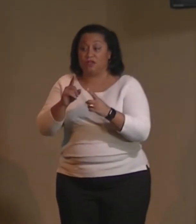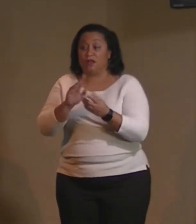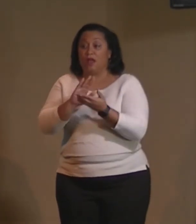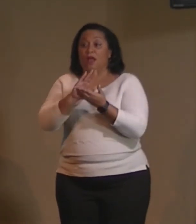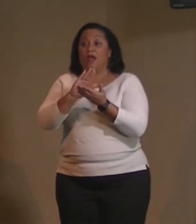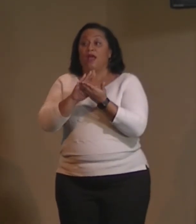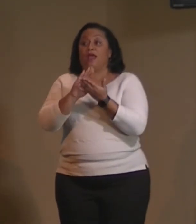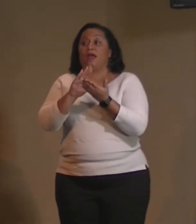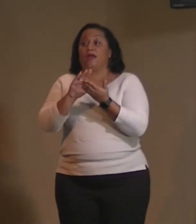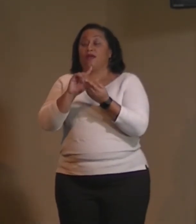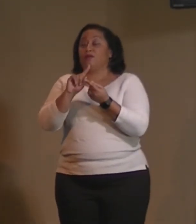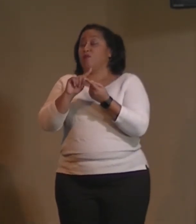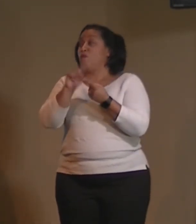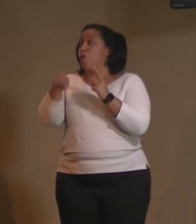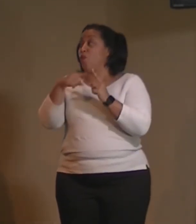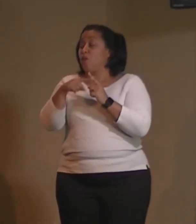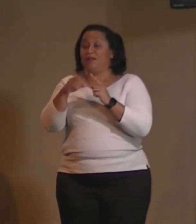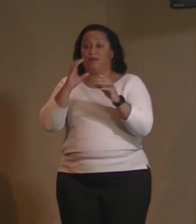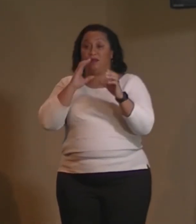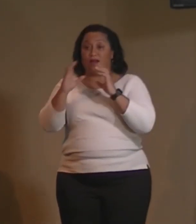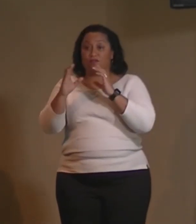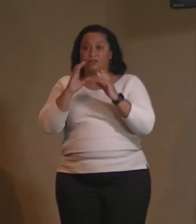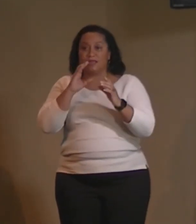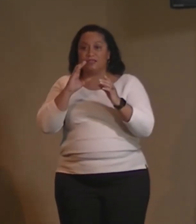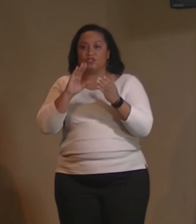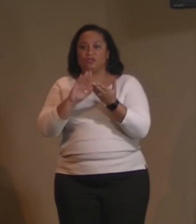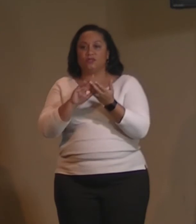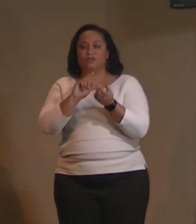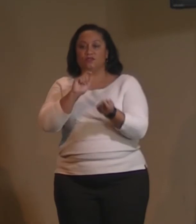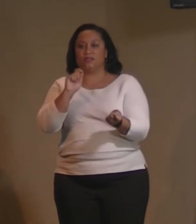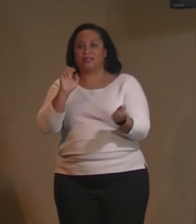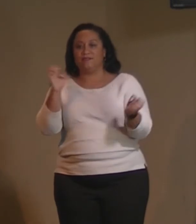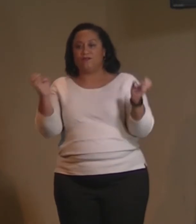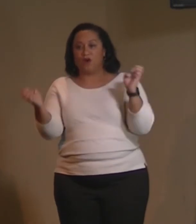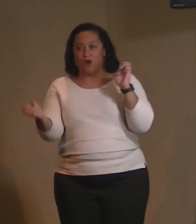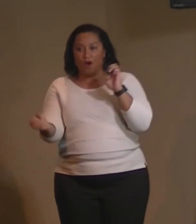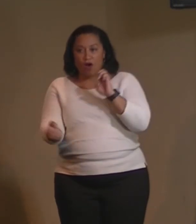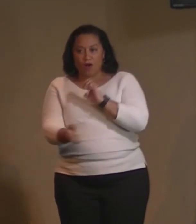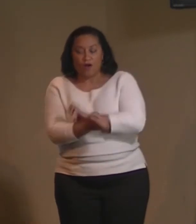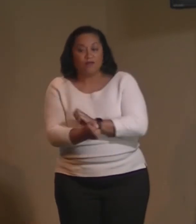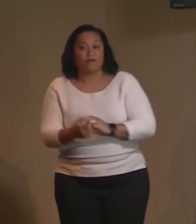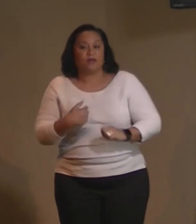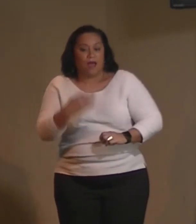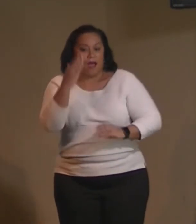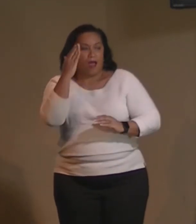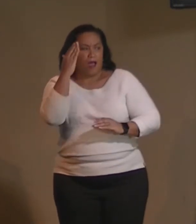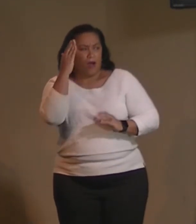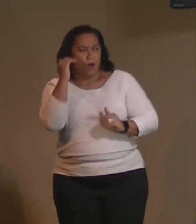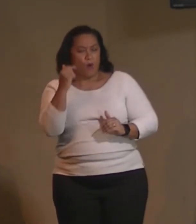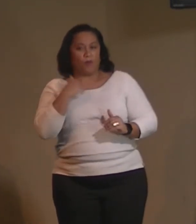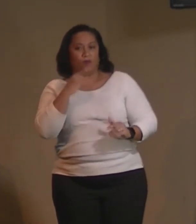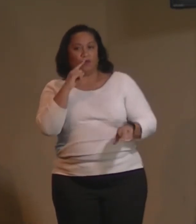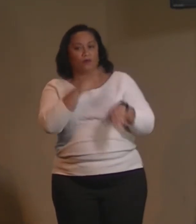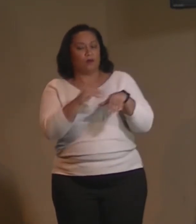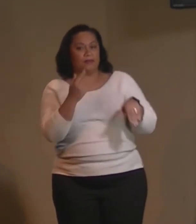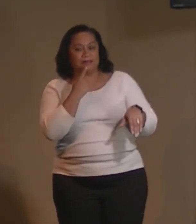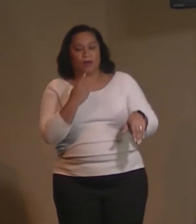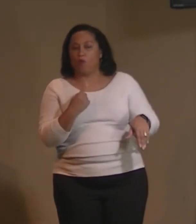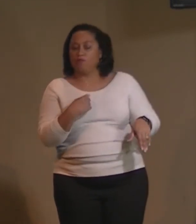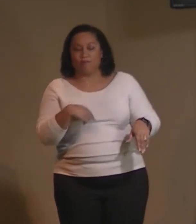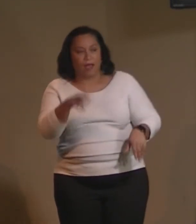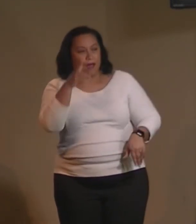it is my hope that he's going to call me on something and say, I heard you, and I feel you.